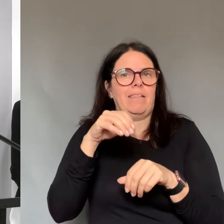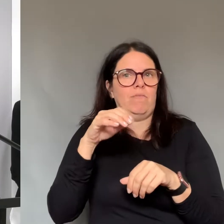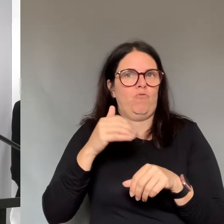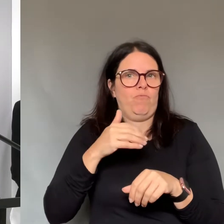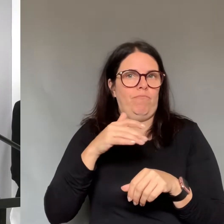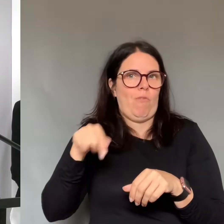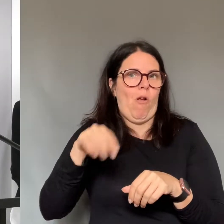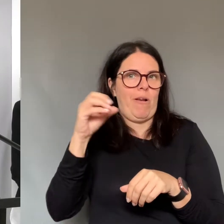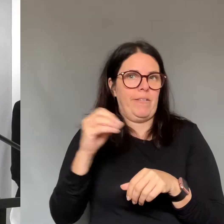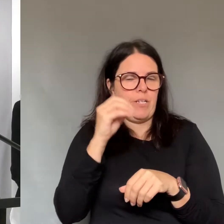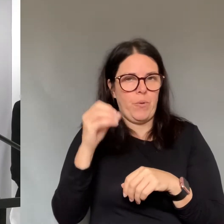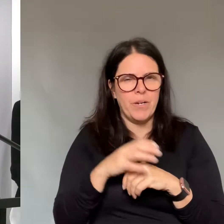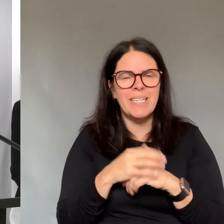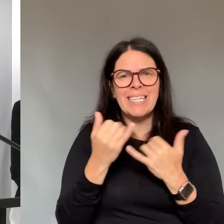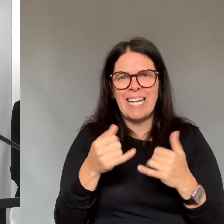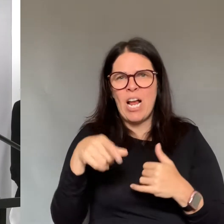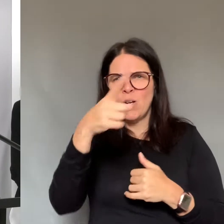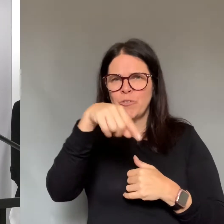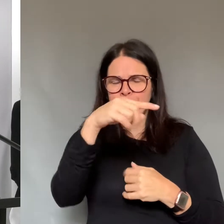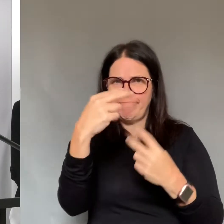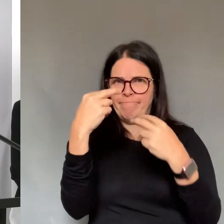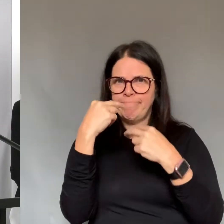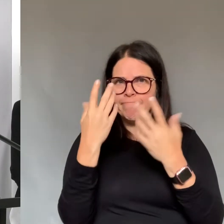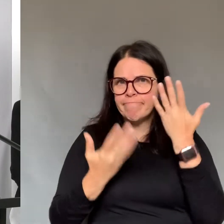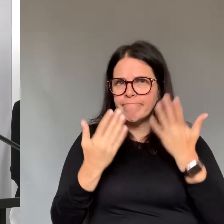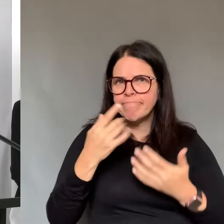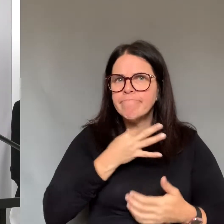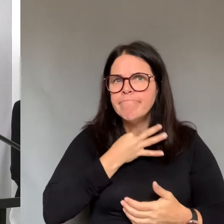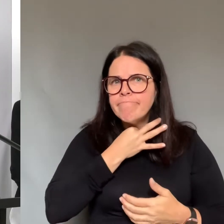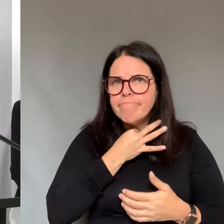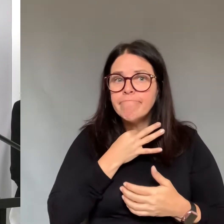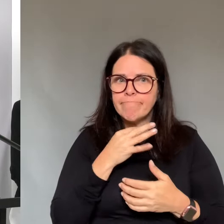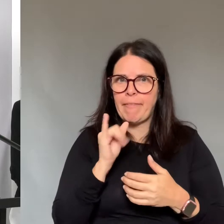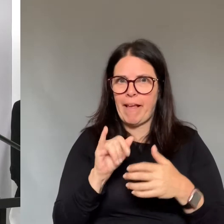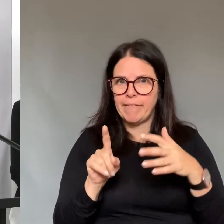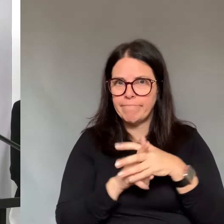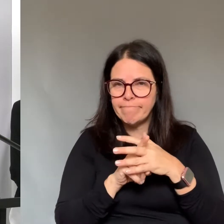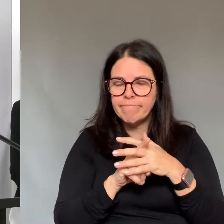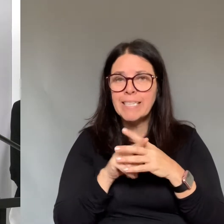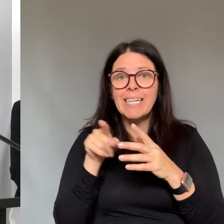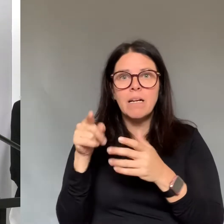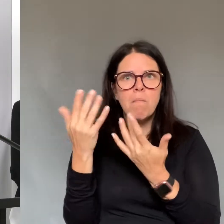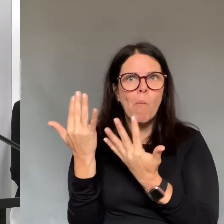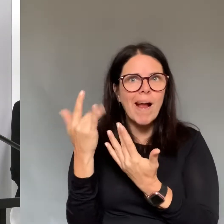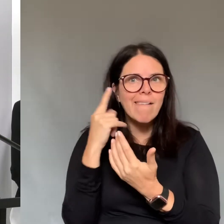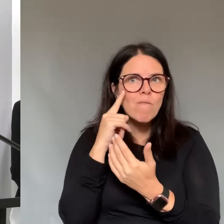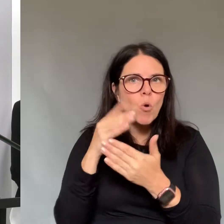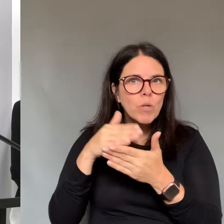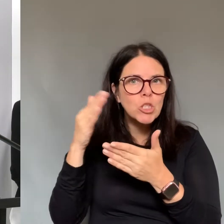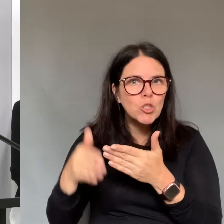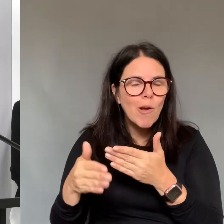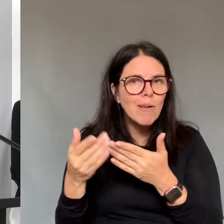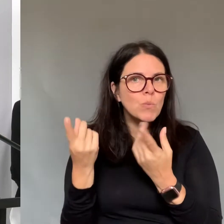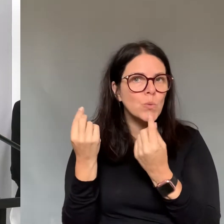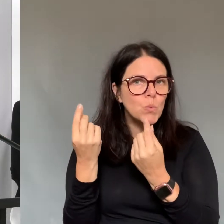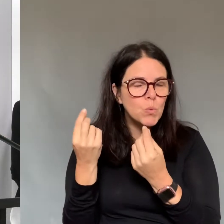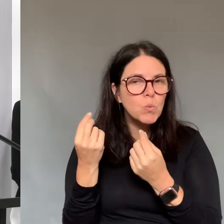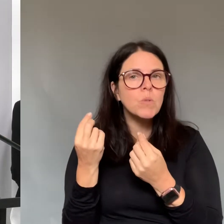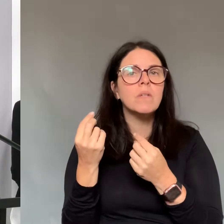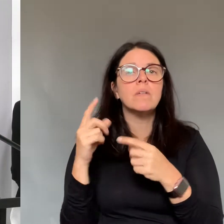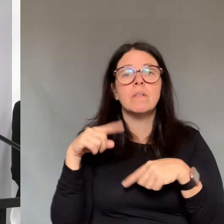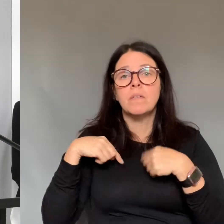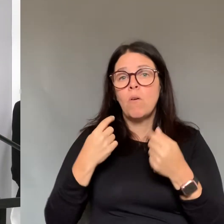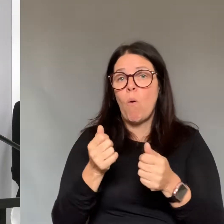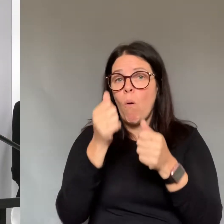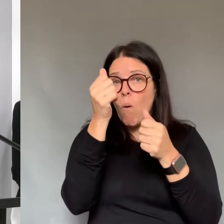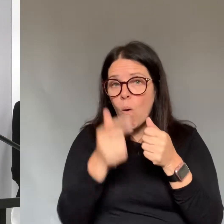details in We as needed and we will reach out to all the close contacts in a timely manner to make sure that they are all following the public health directions.